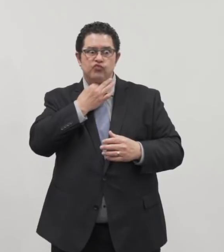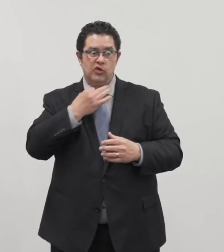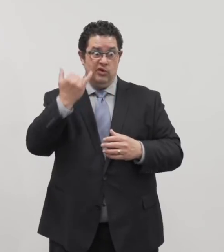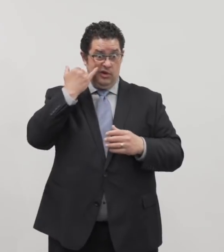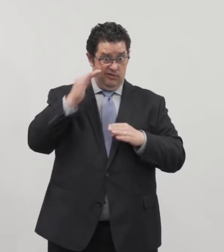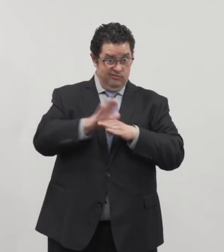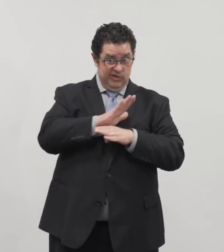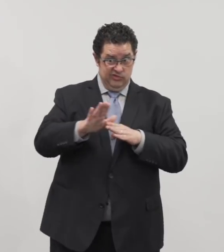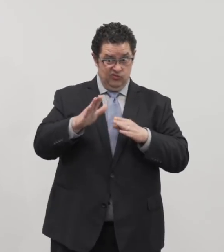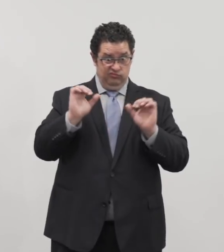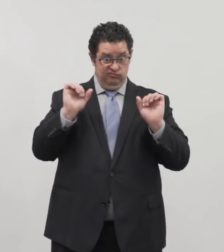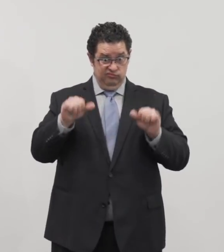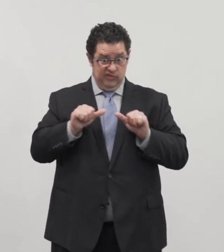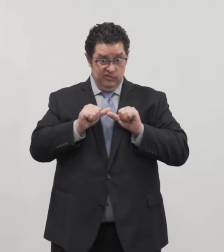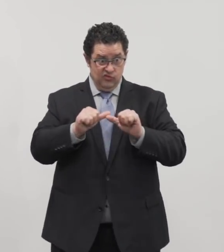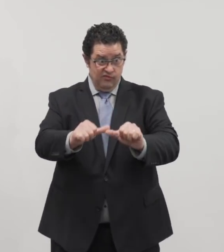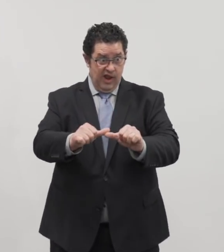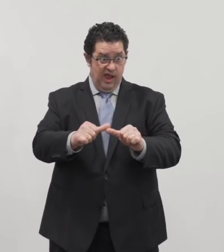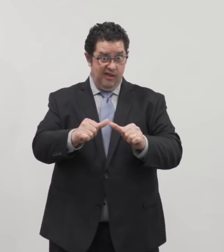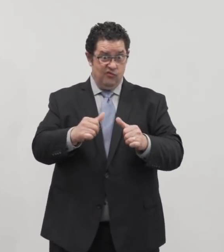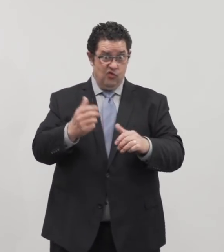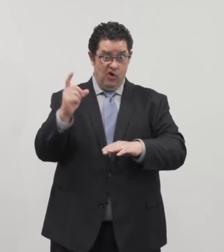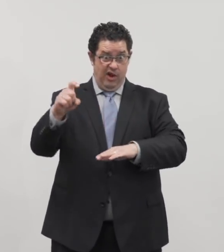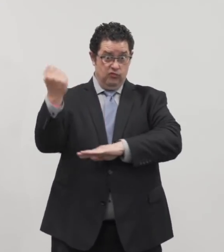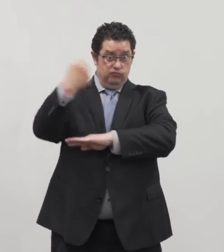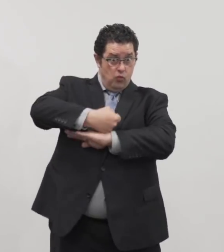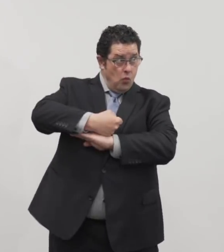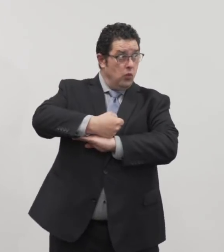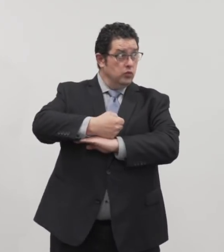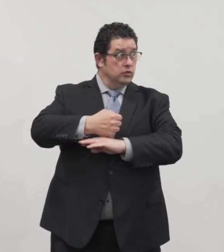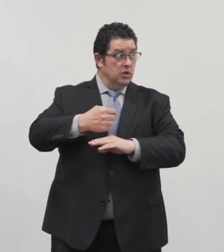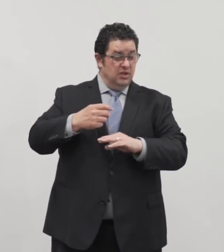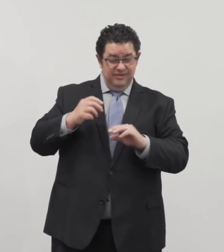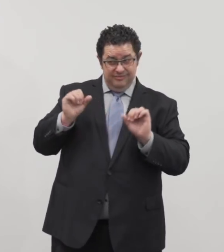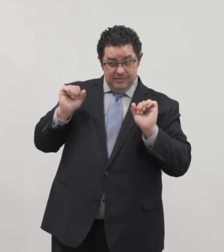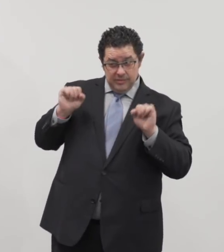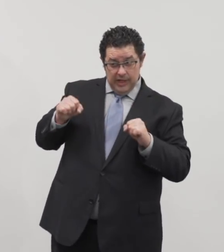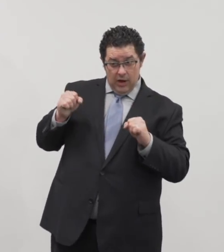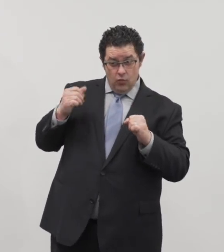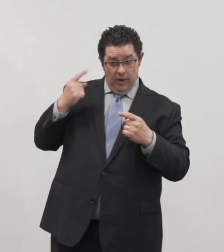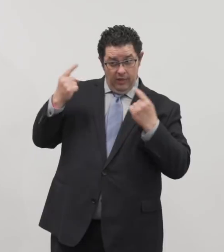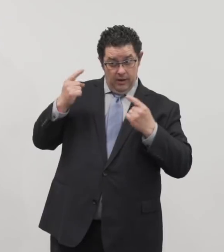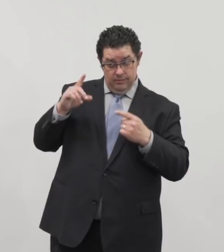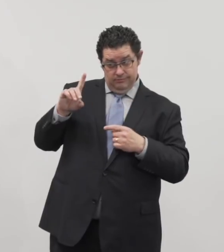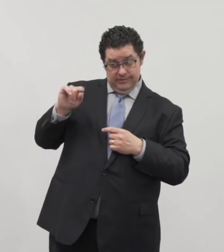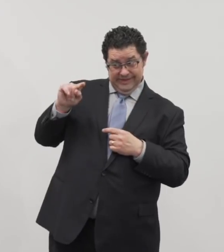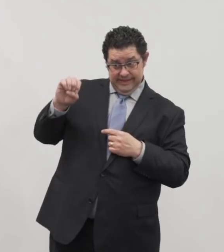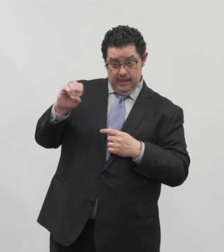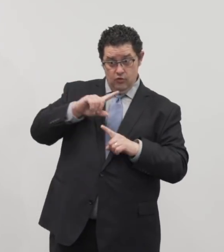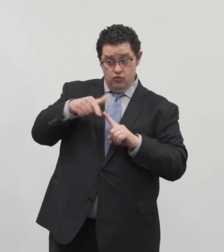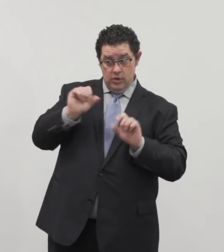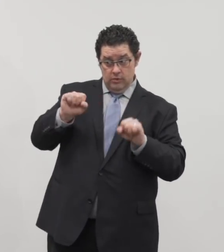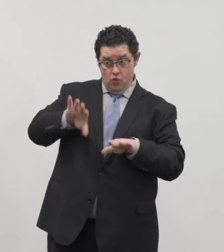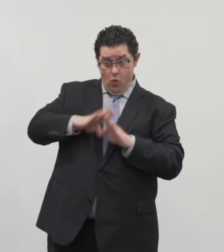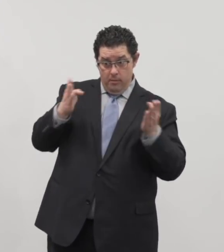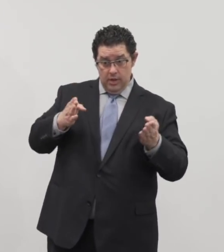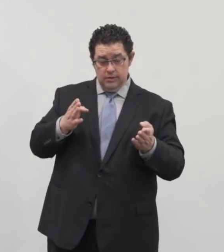And I know you asked this too, but can we give them a date on when you may look at the gym? No, I don't. There are many